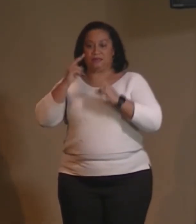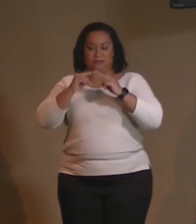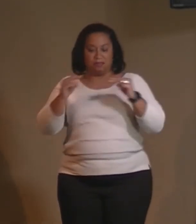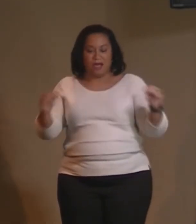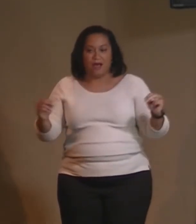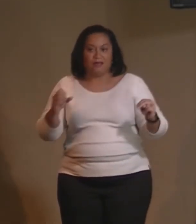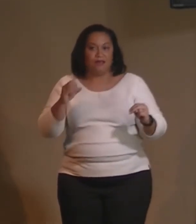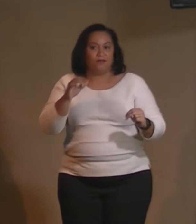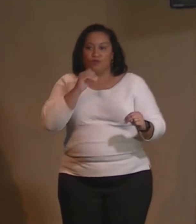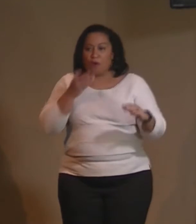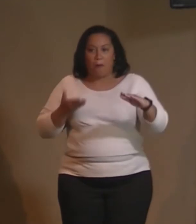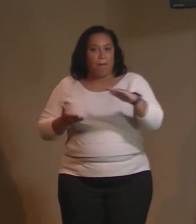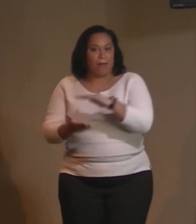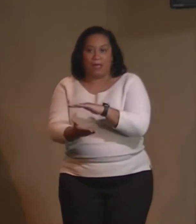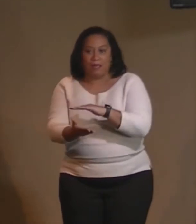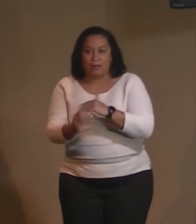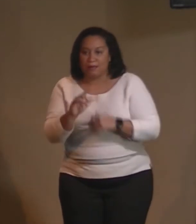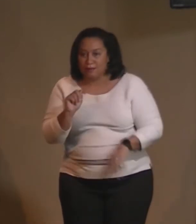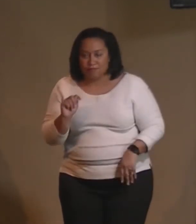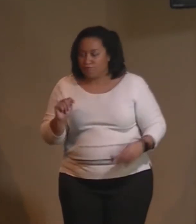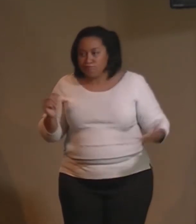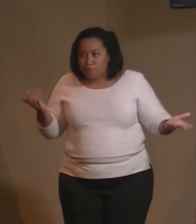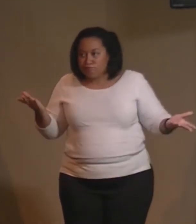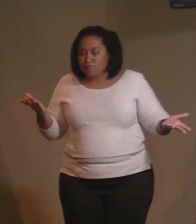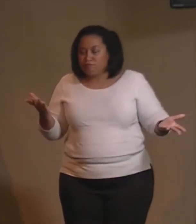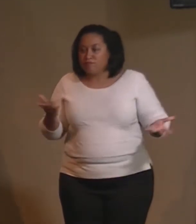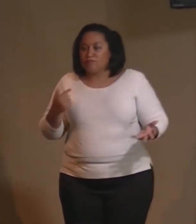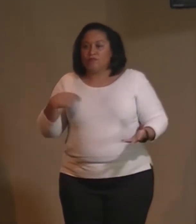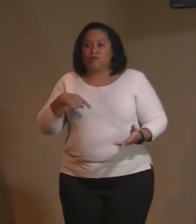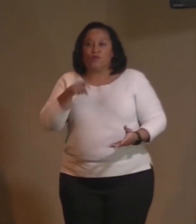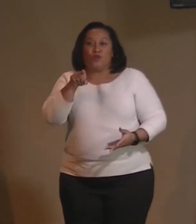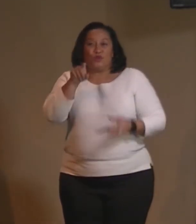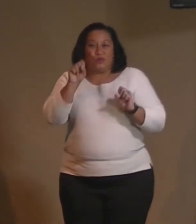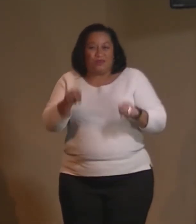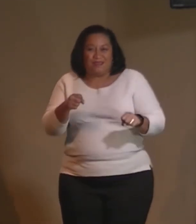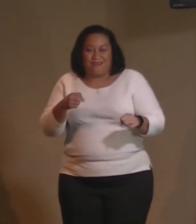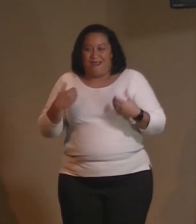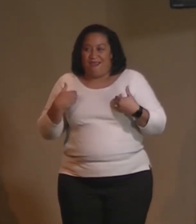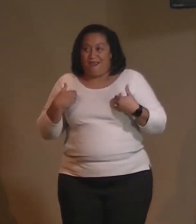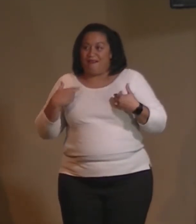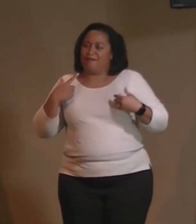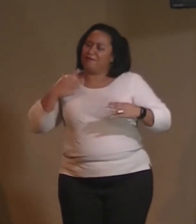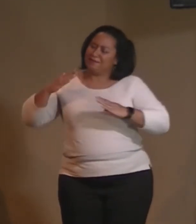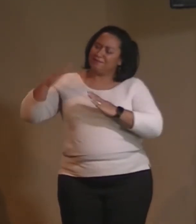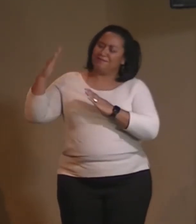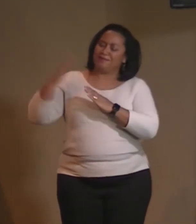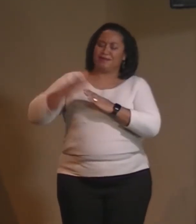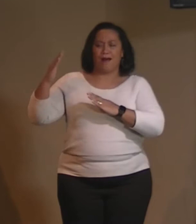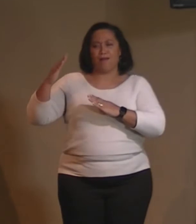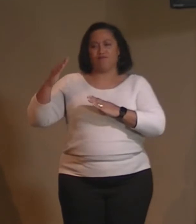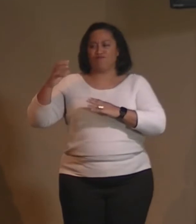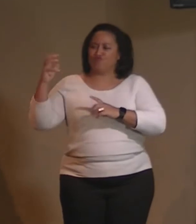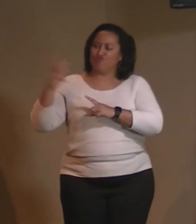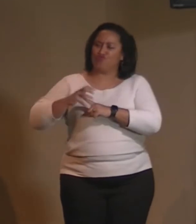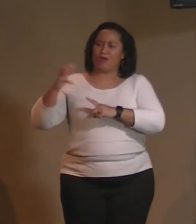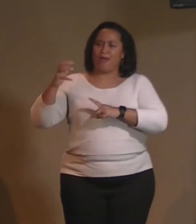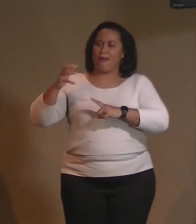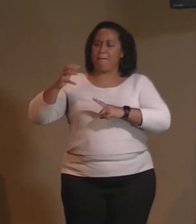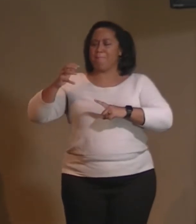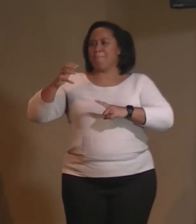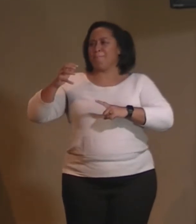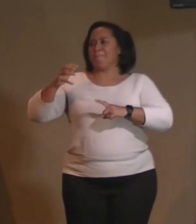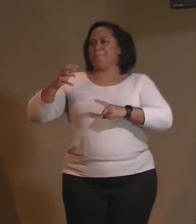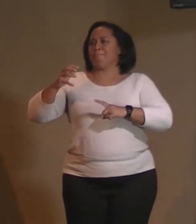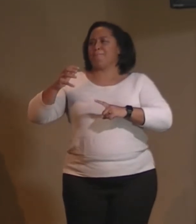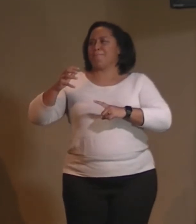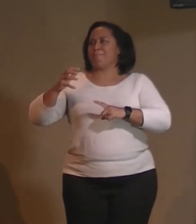never going to bake it. You could have a top-notch, blue-ribbon, 10-star,